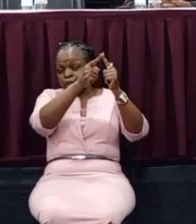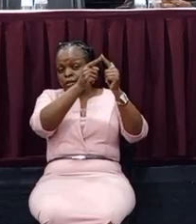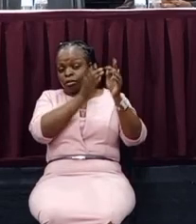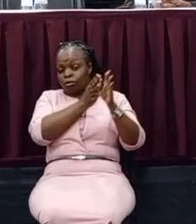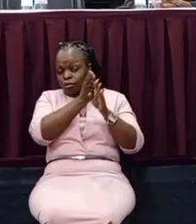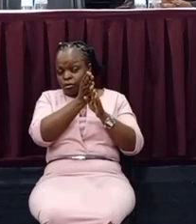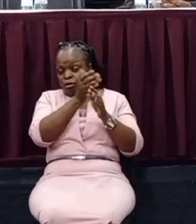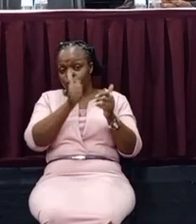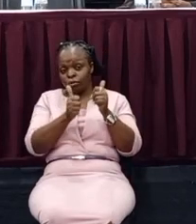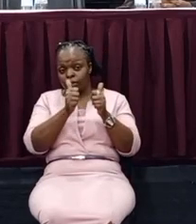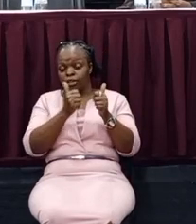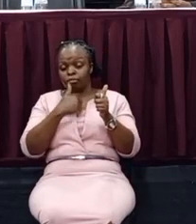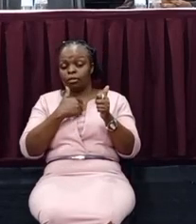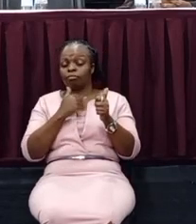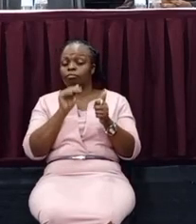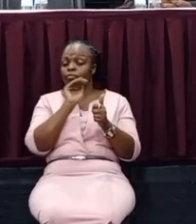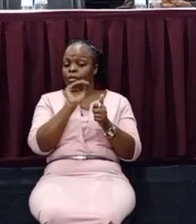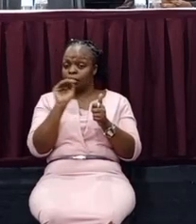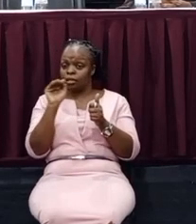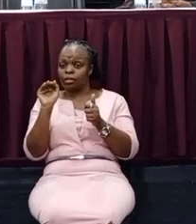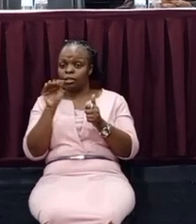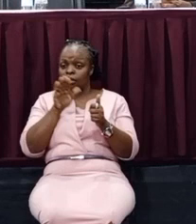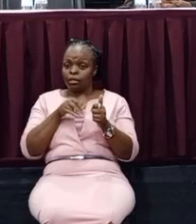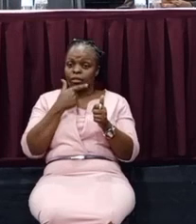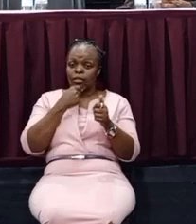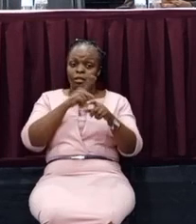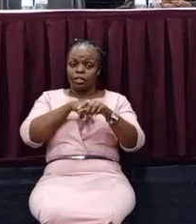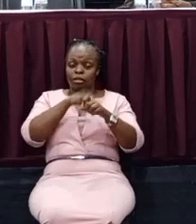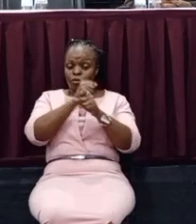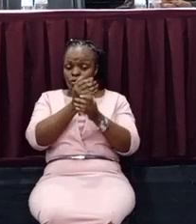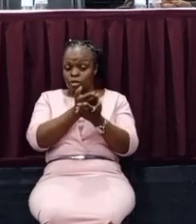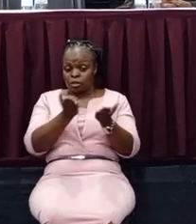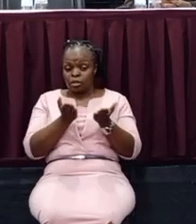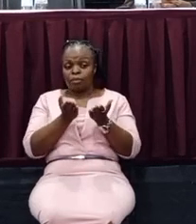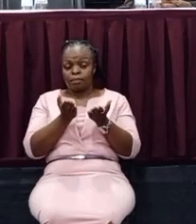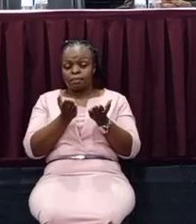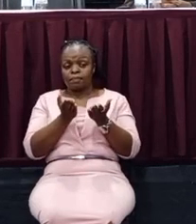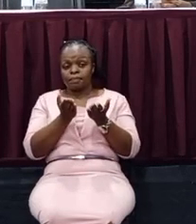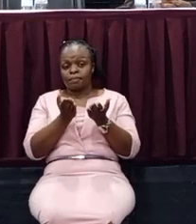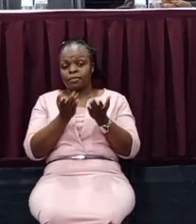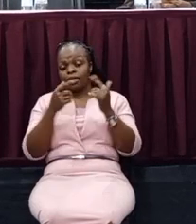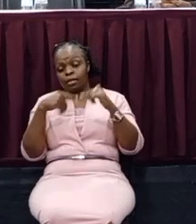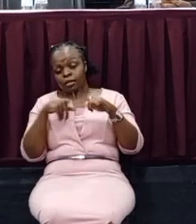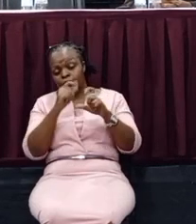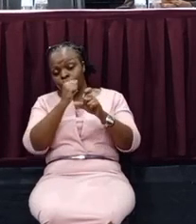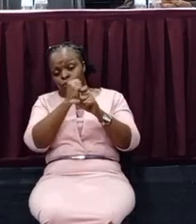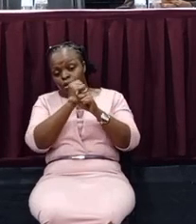What And I want to urge that, ladies and gentlemen, as we do this, let us do it with a lot of patriotism.